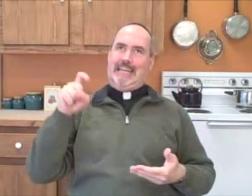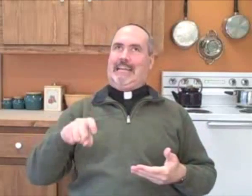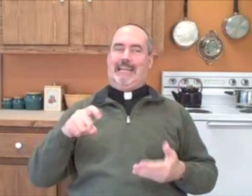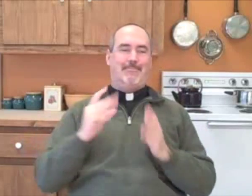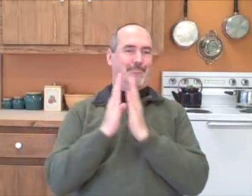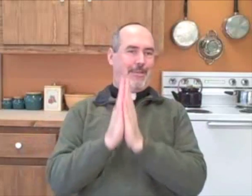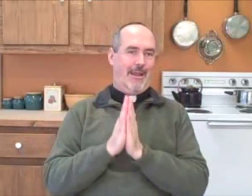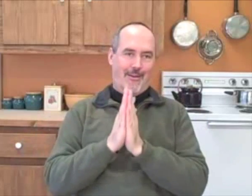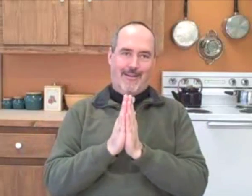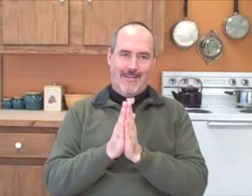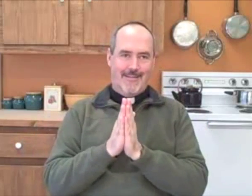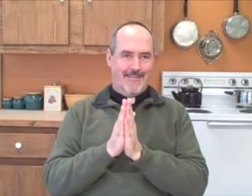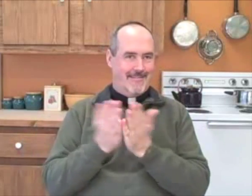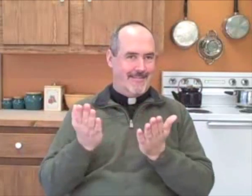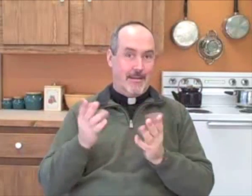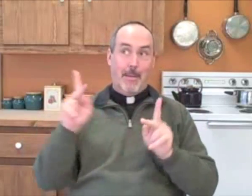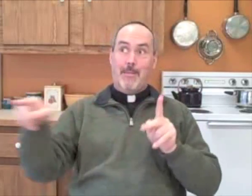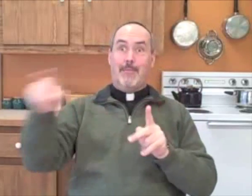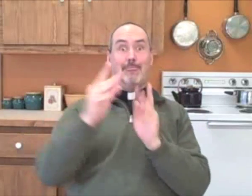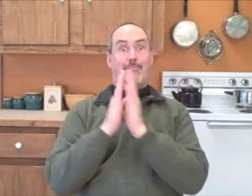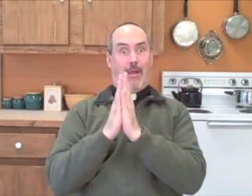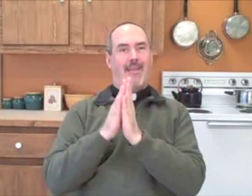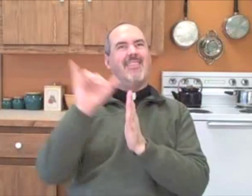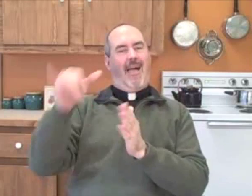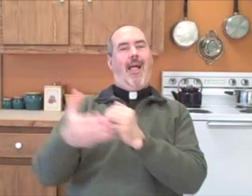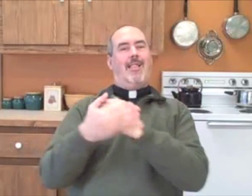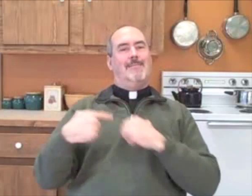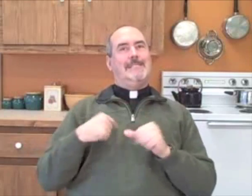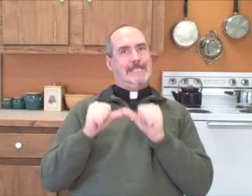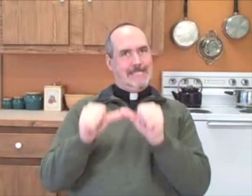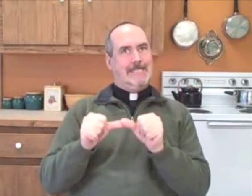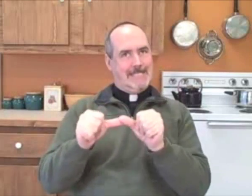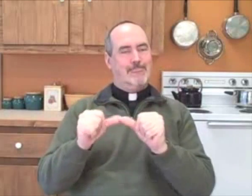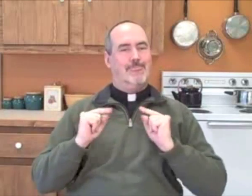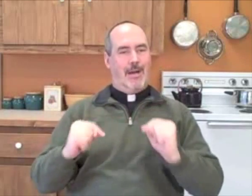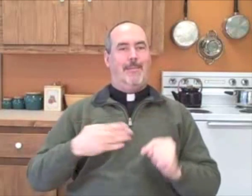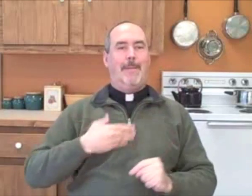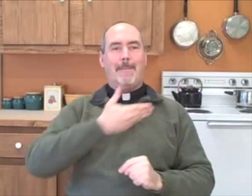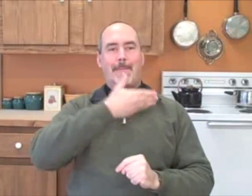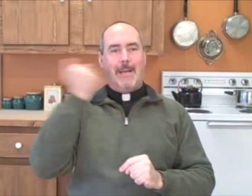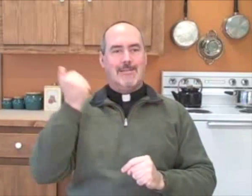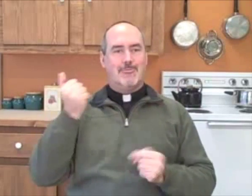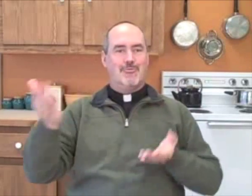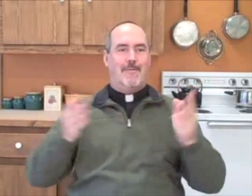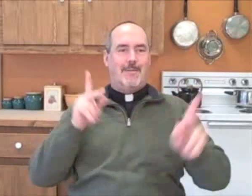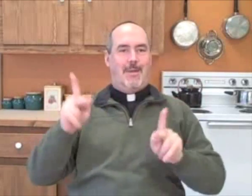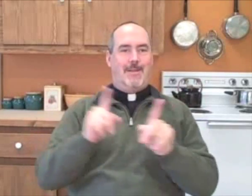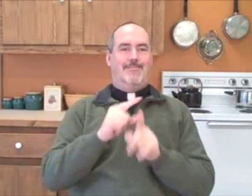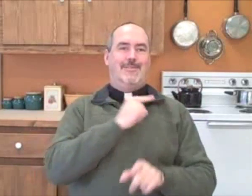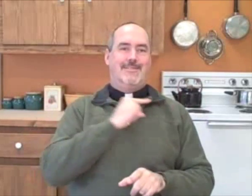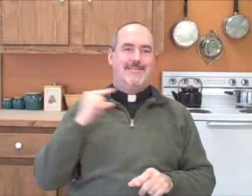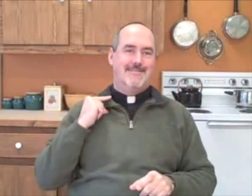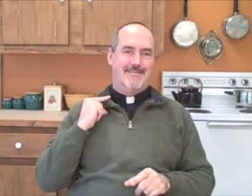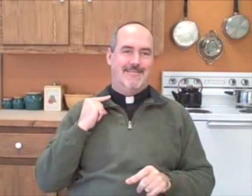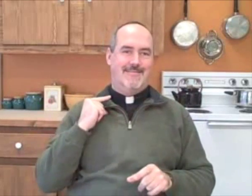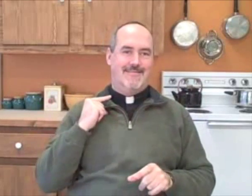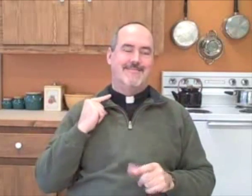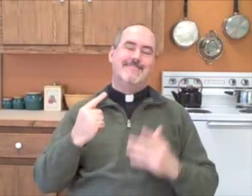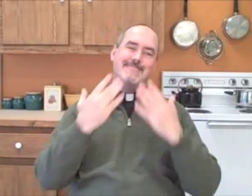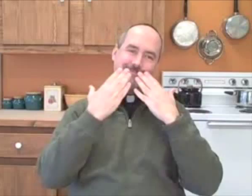prayers and need them. Pray to help me to continue to do my best to serve people as a priest. Thank you,